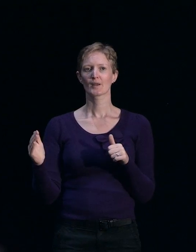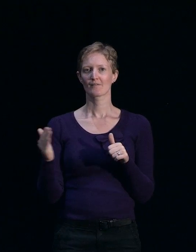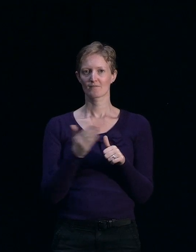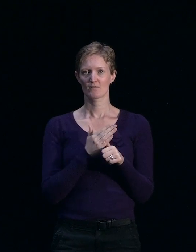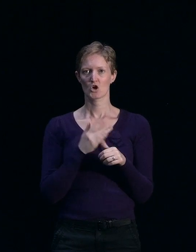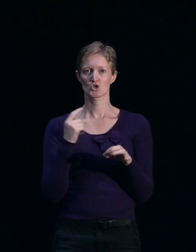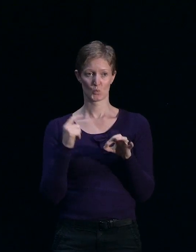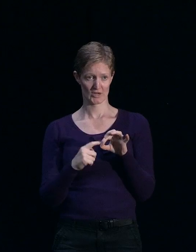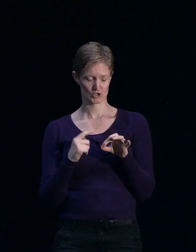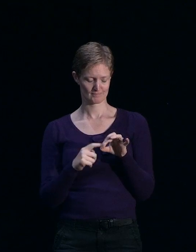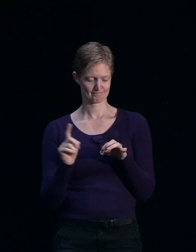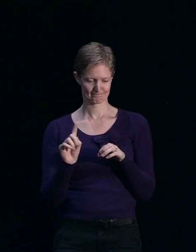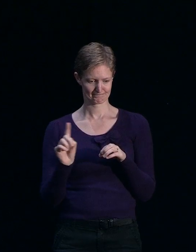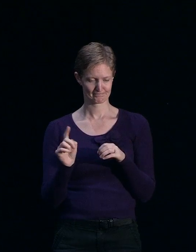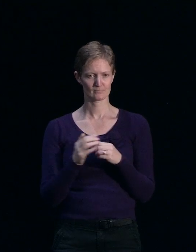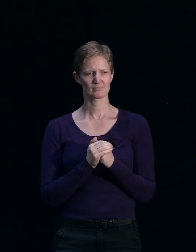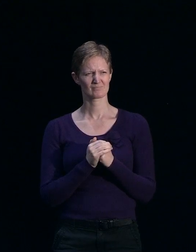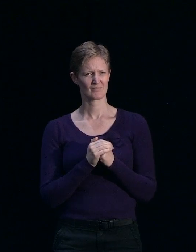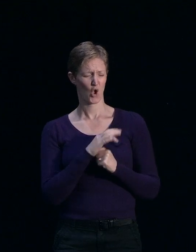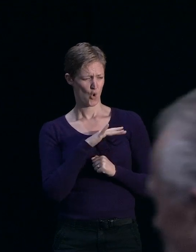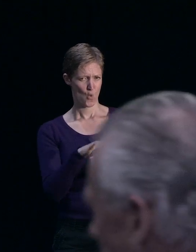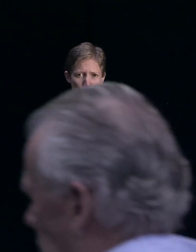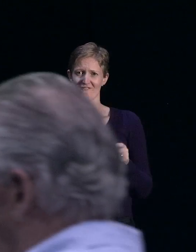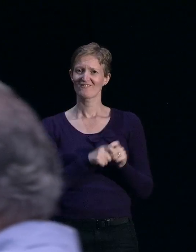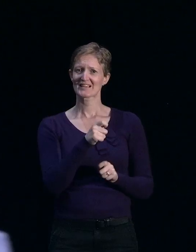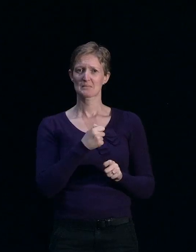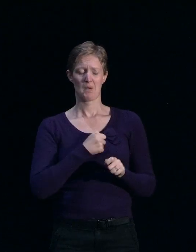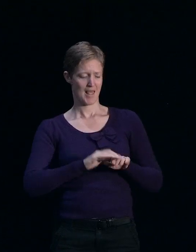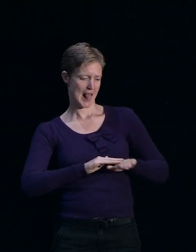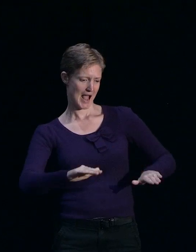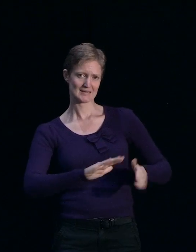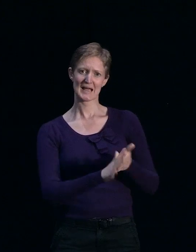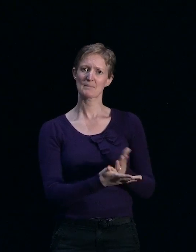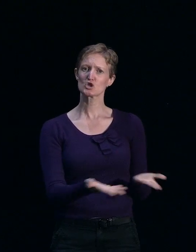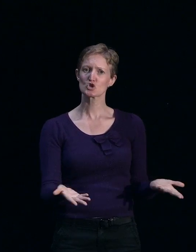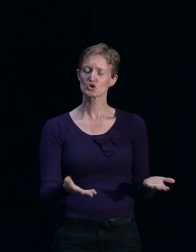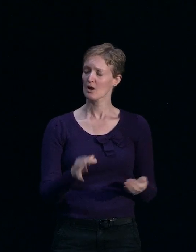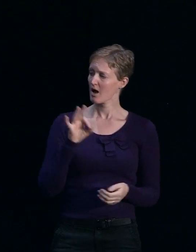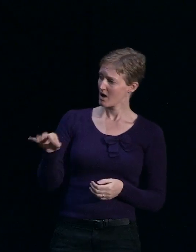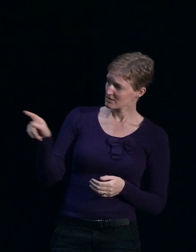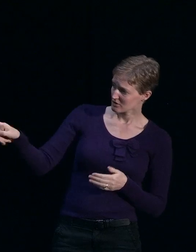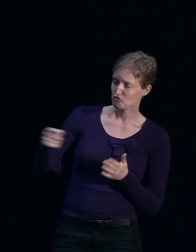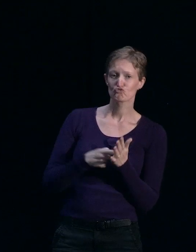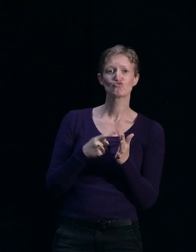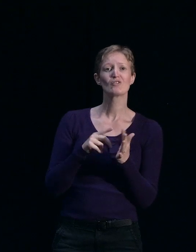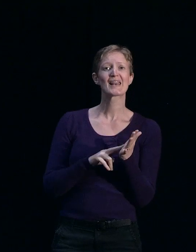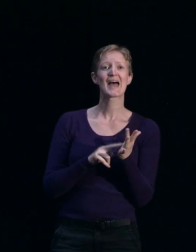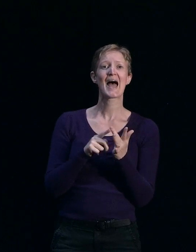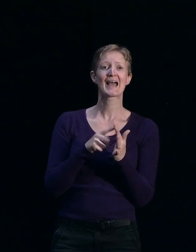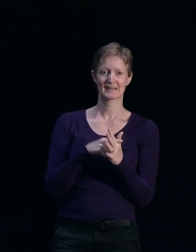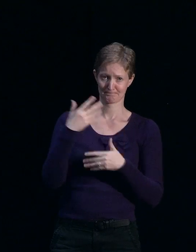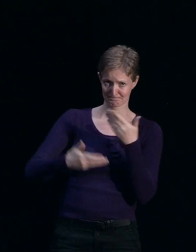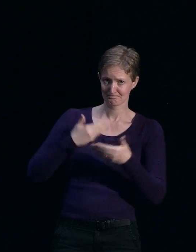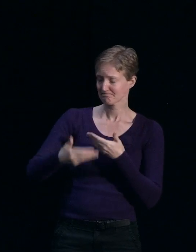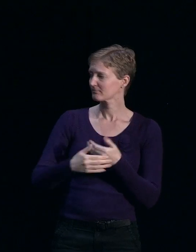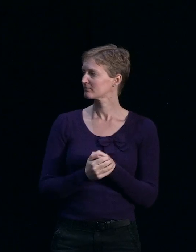commonly asked is who will fix my damaged land? So I'd like to ask Renee to talk a little bit about that if that's okay. Okay, so